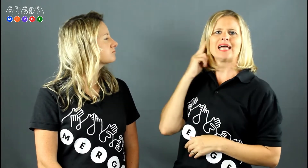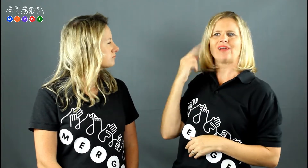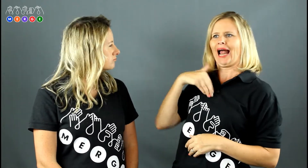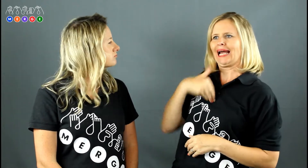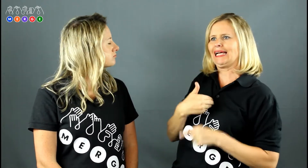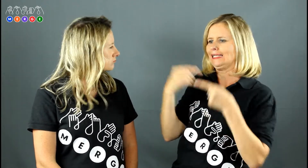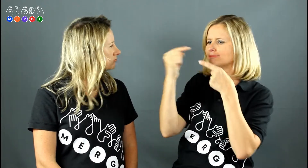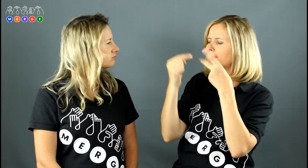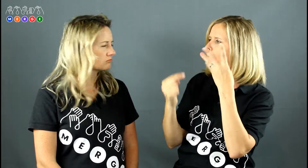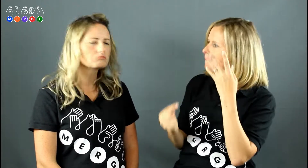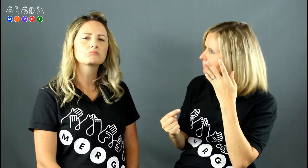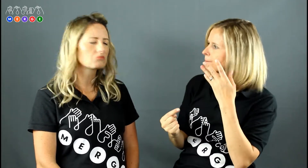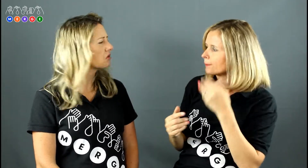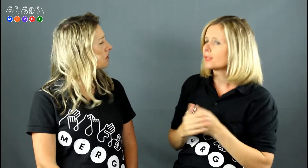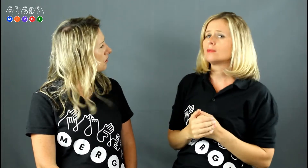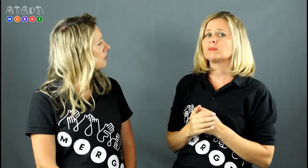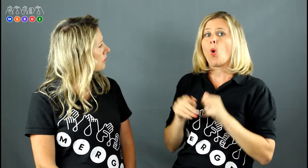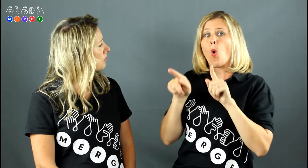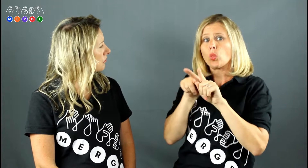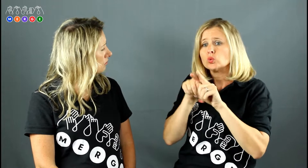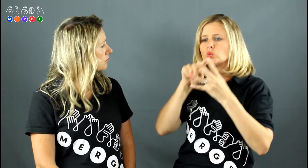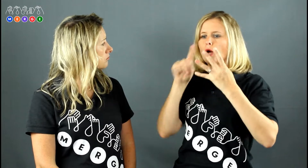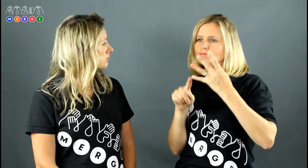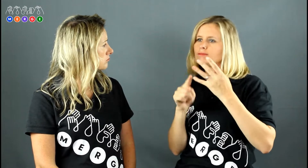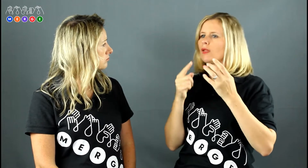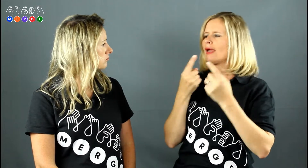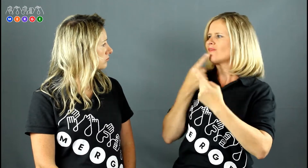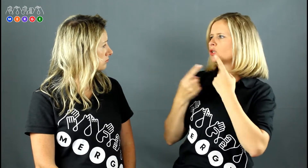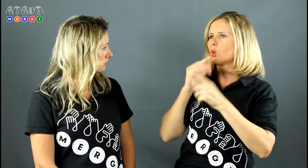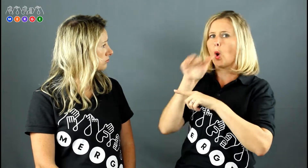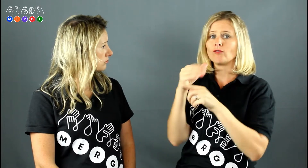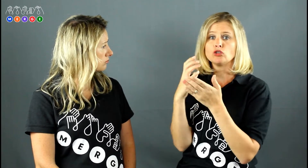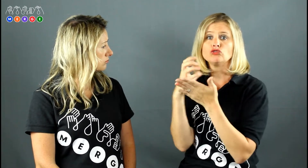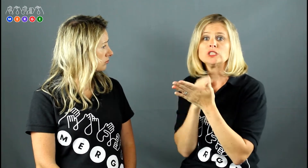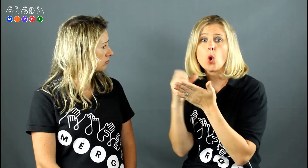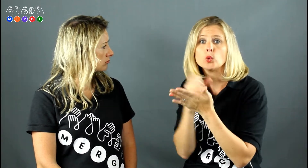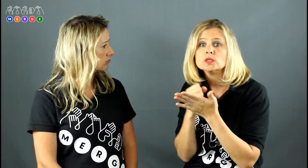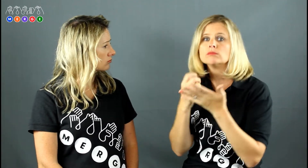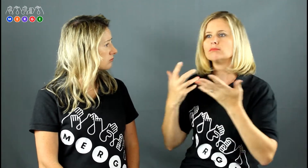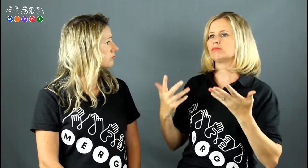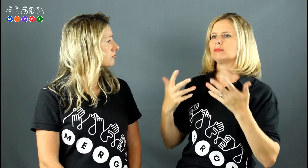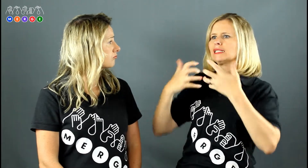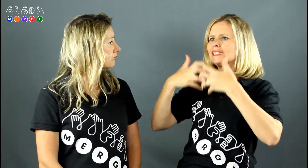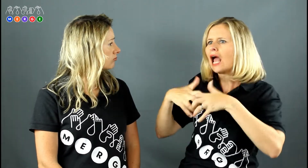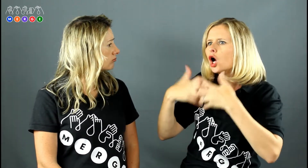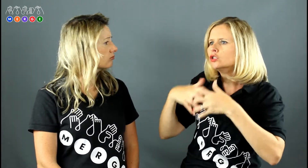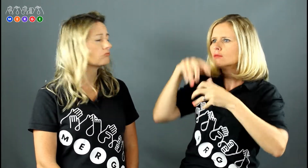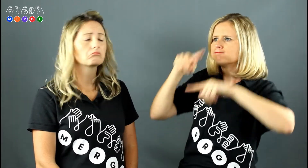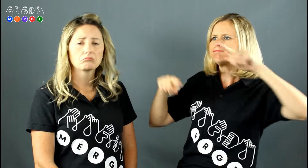How people are able to understand a Deaf way or Deaf people's needs in the environment. And also information over resources.